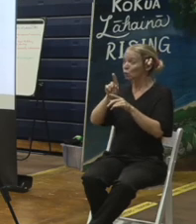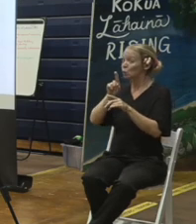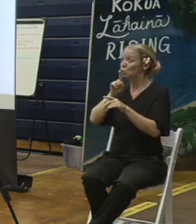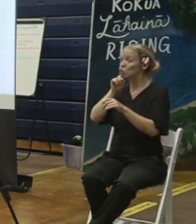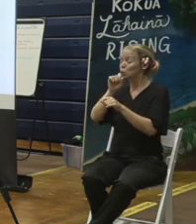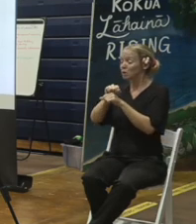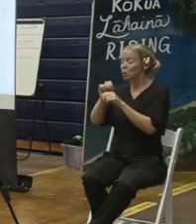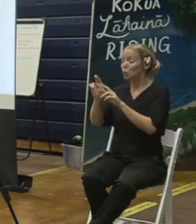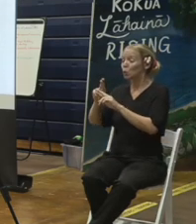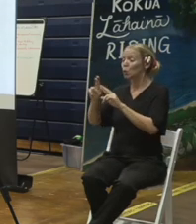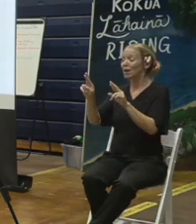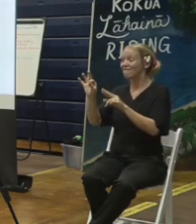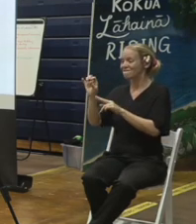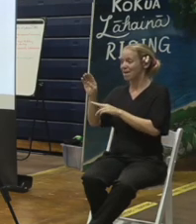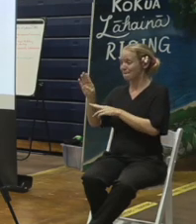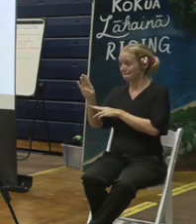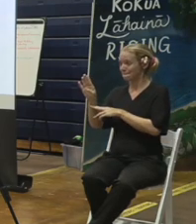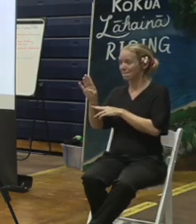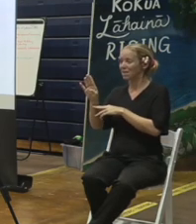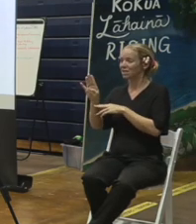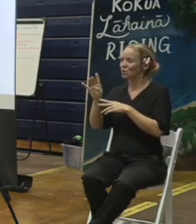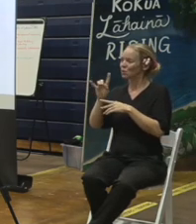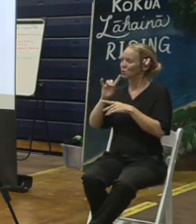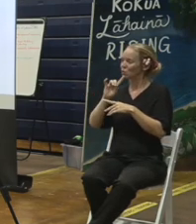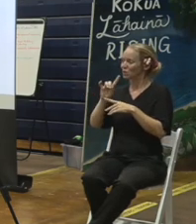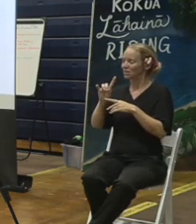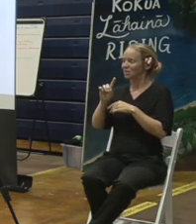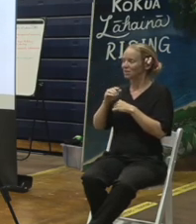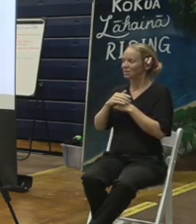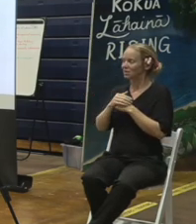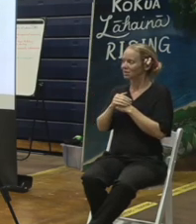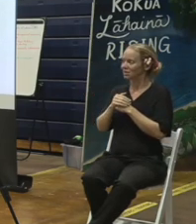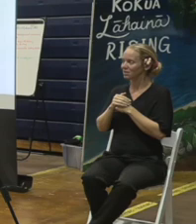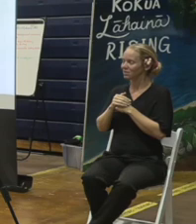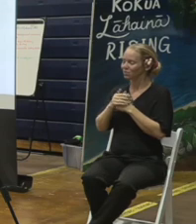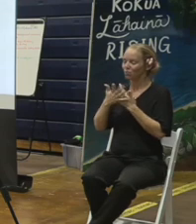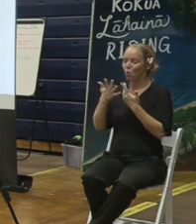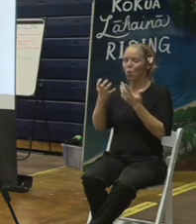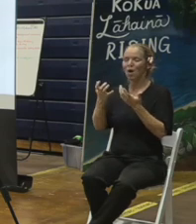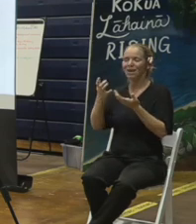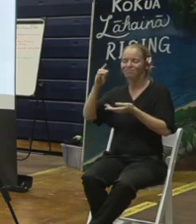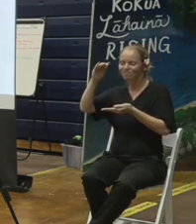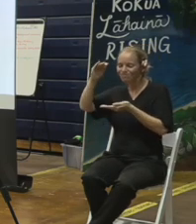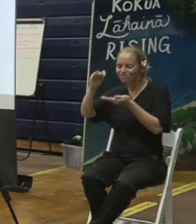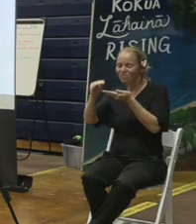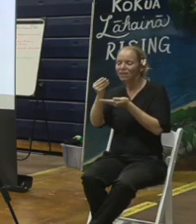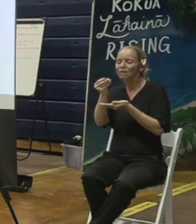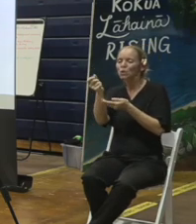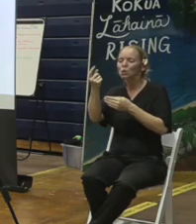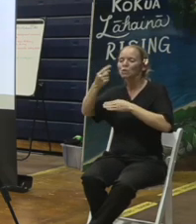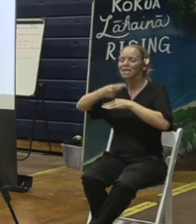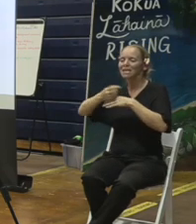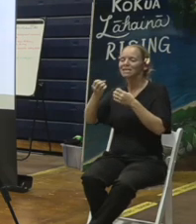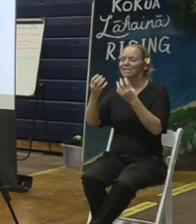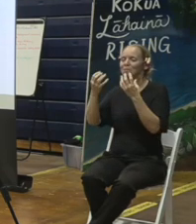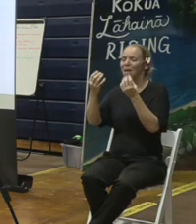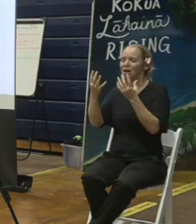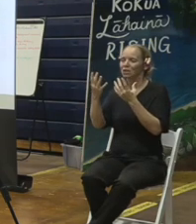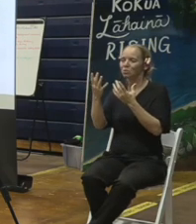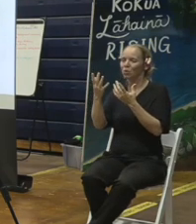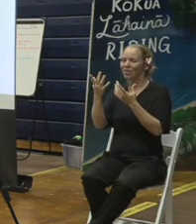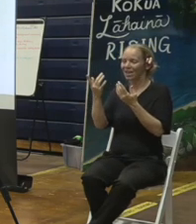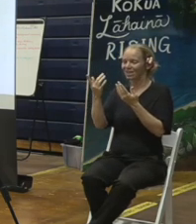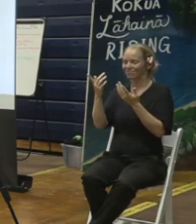can reduce as many days as possible of the hazards that are on the ground in Lahaina.